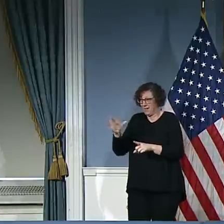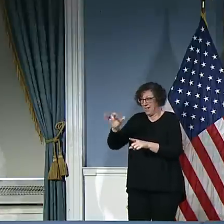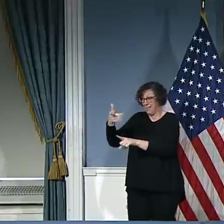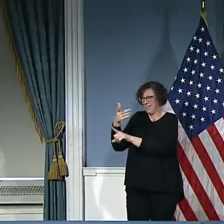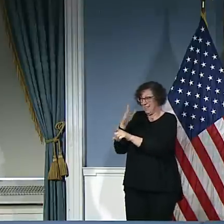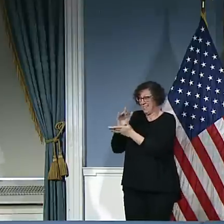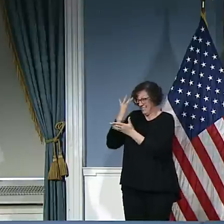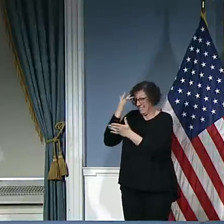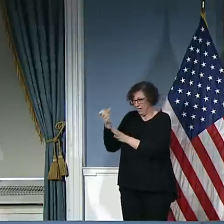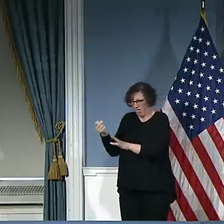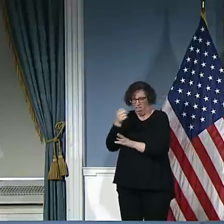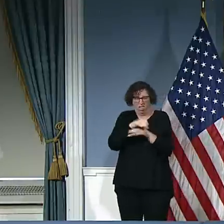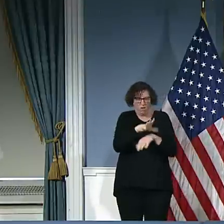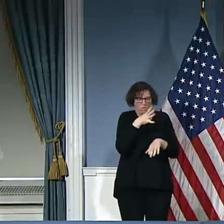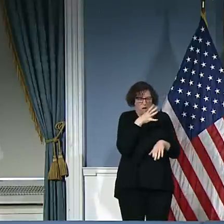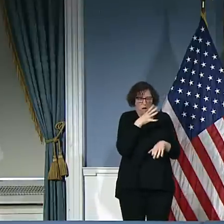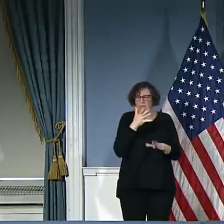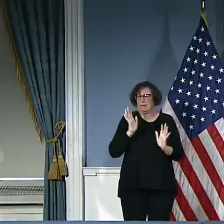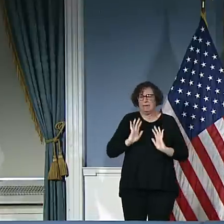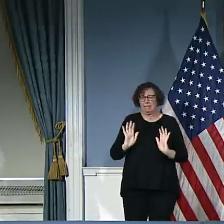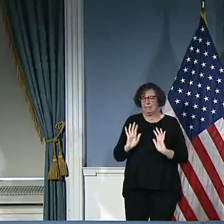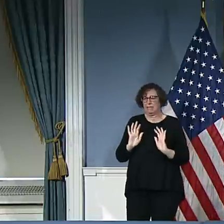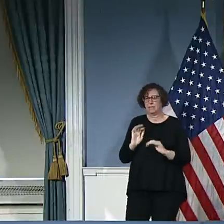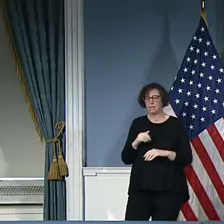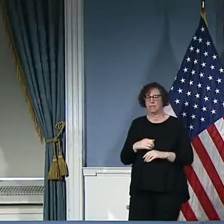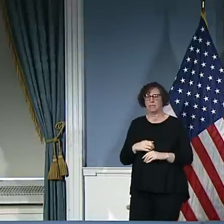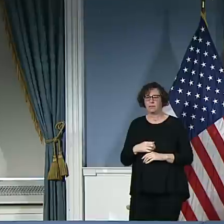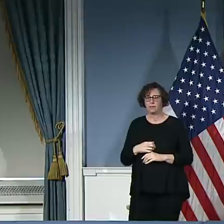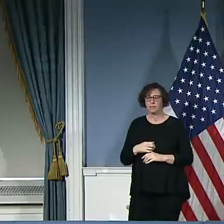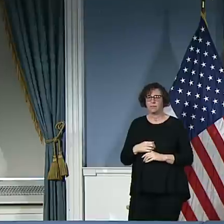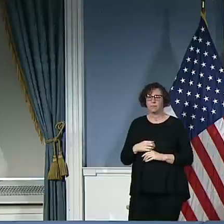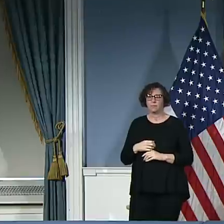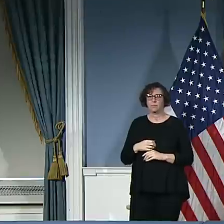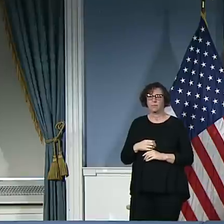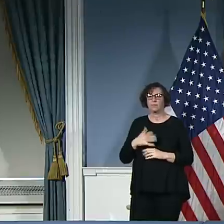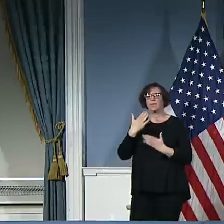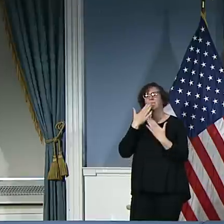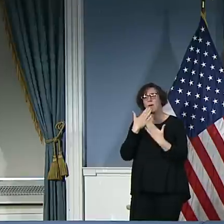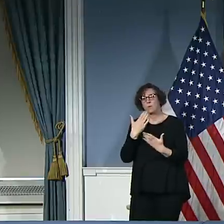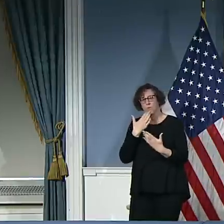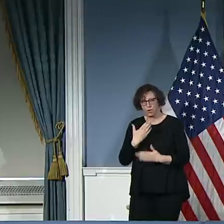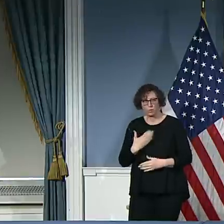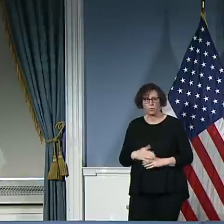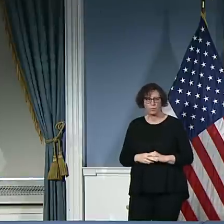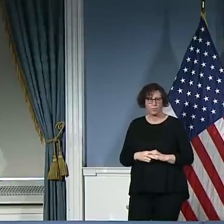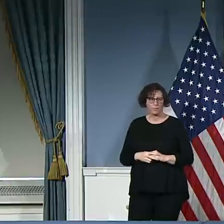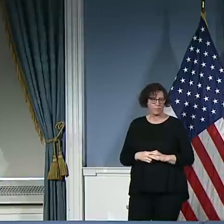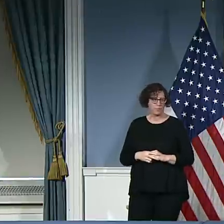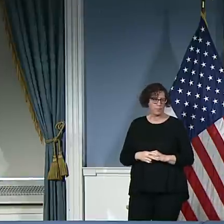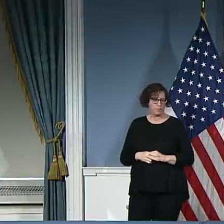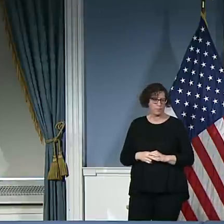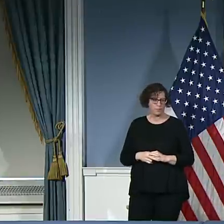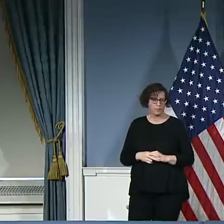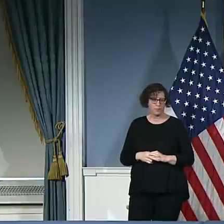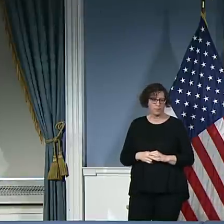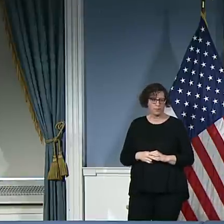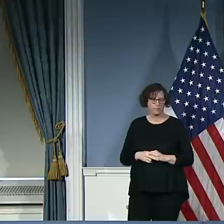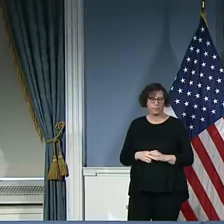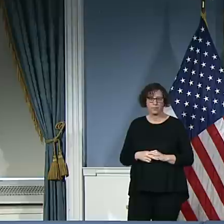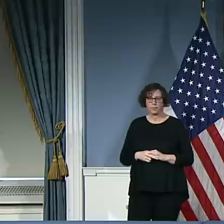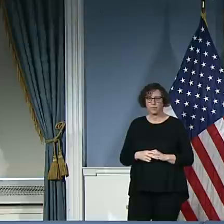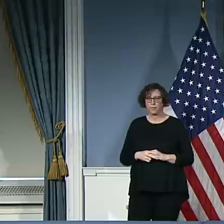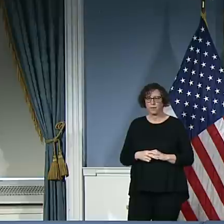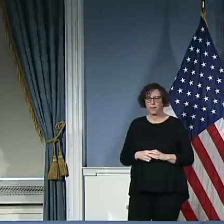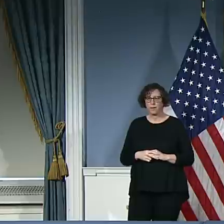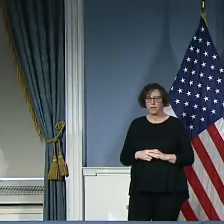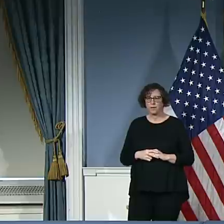Thank you for the answer. Also, overall, since the pandemic has hit New York, are you seeing